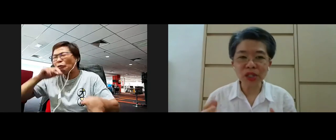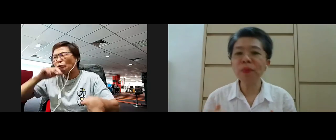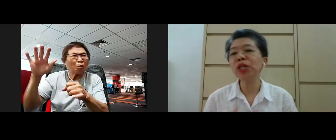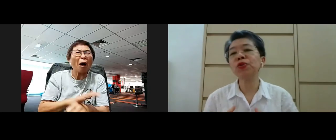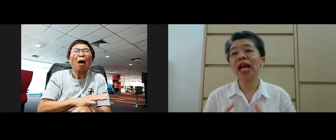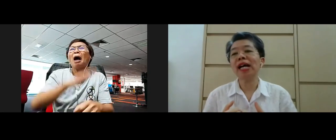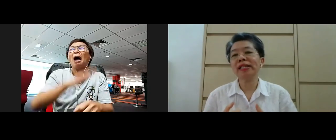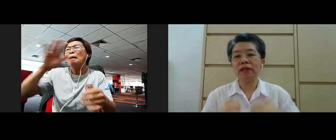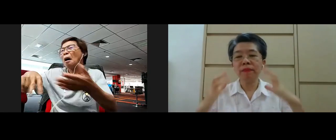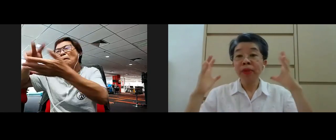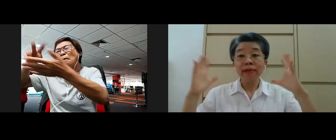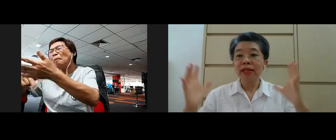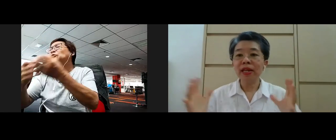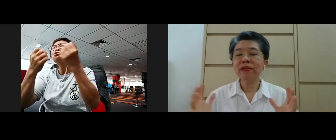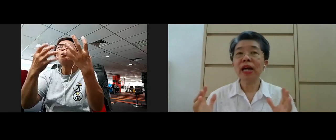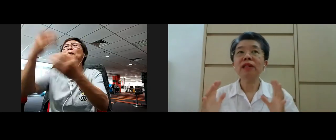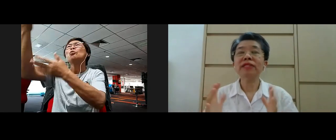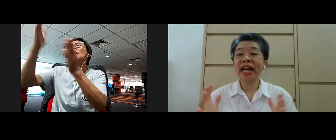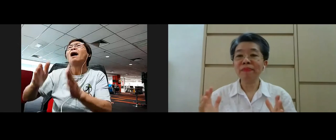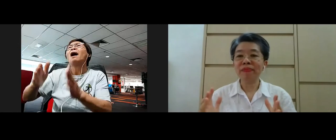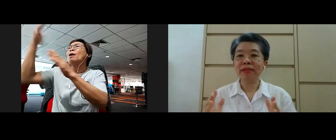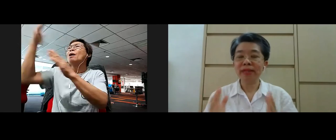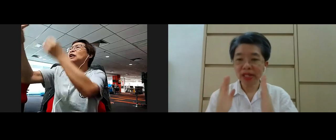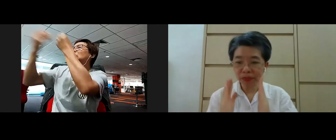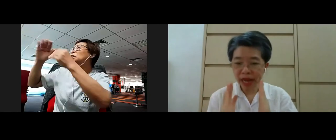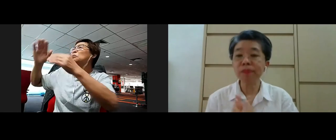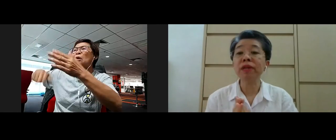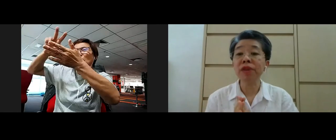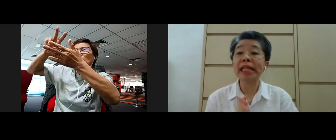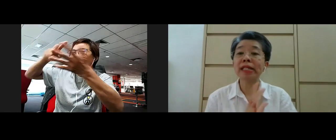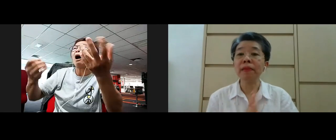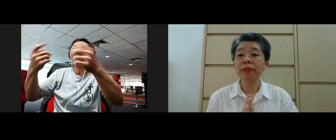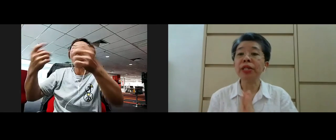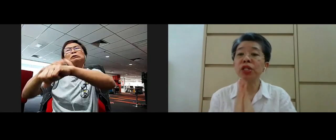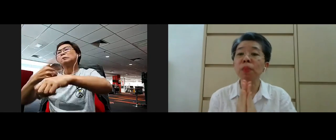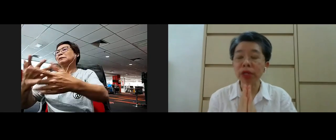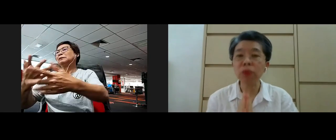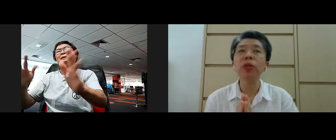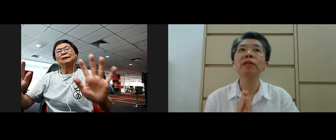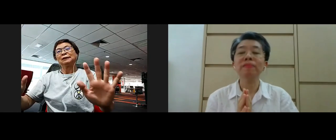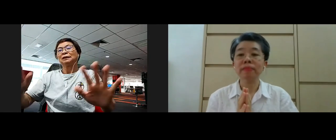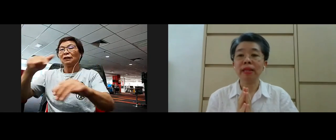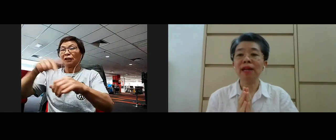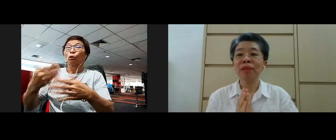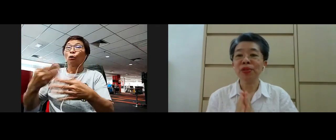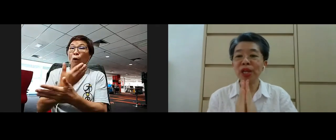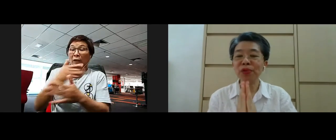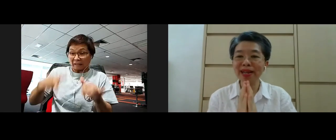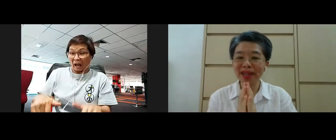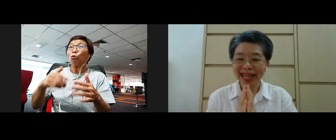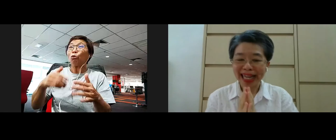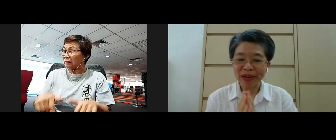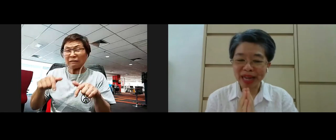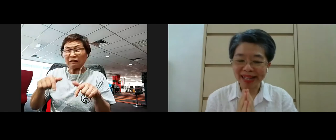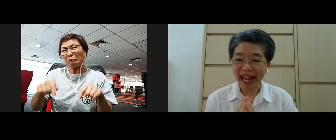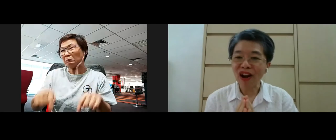read so many sutras you know you know a lot of time let's be realistic in this modern world yeah so that's